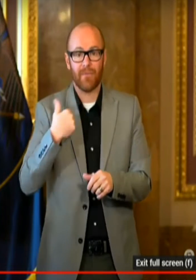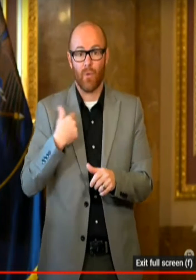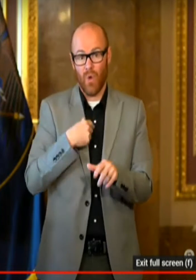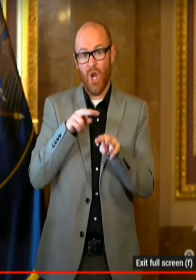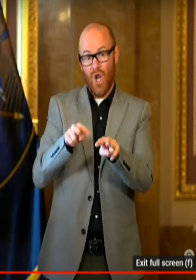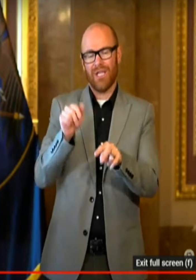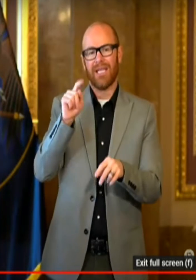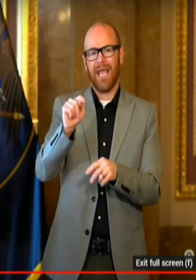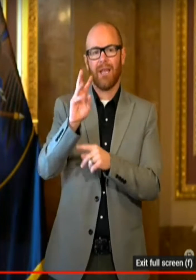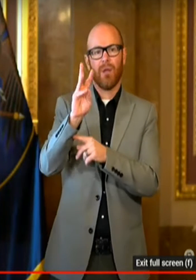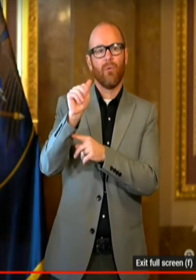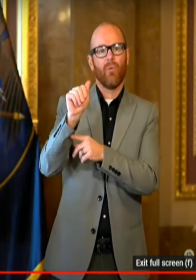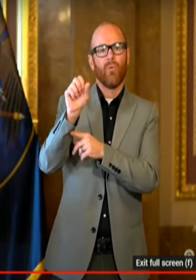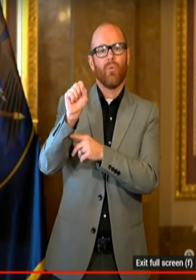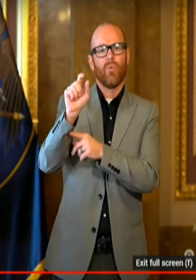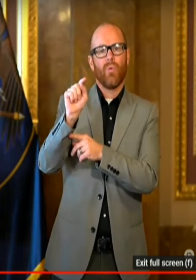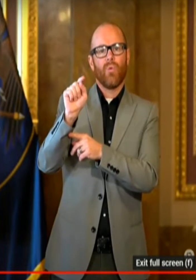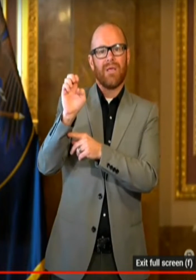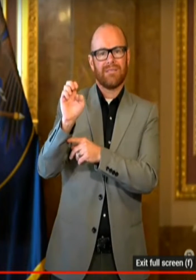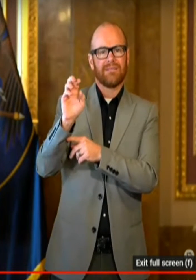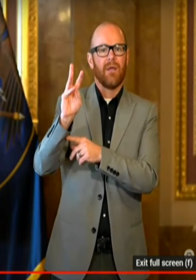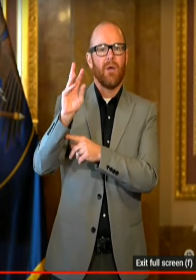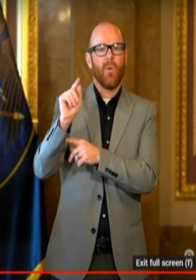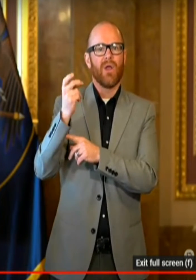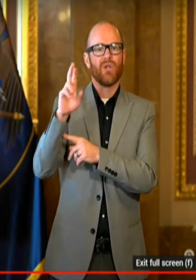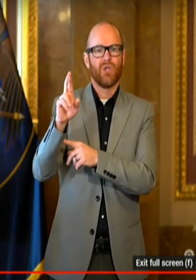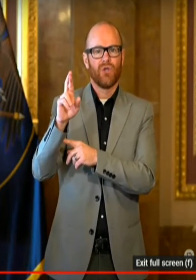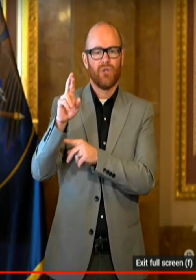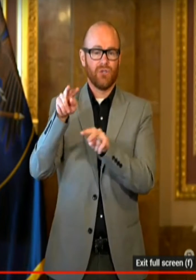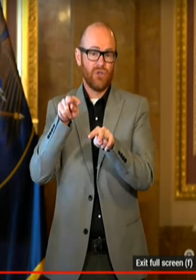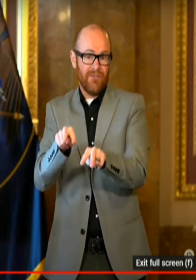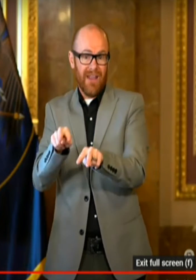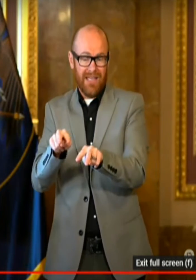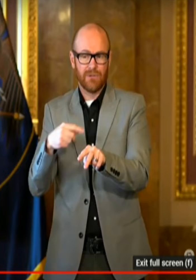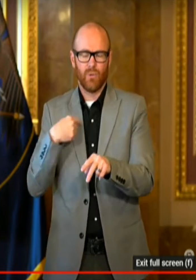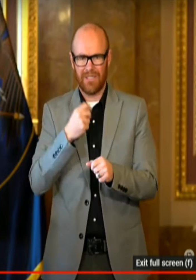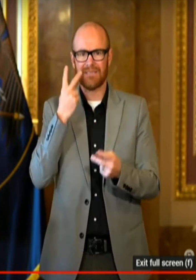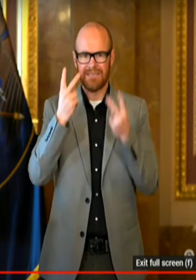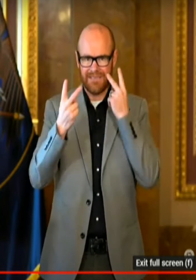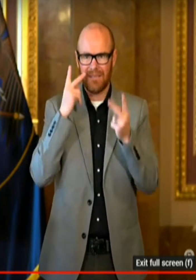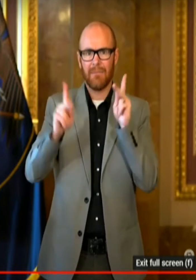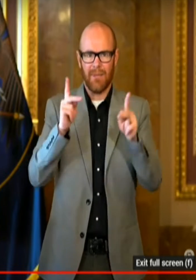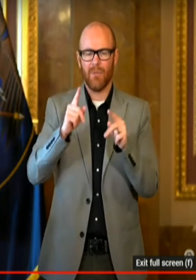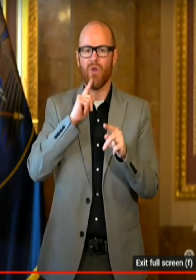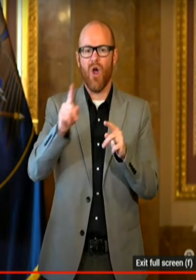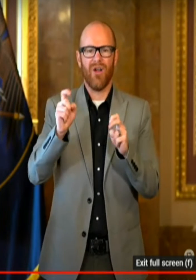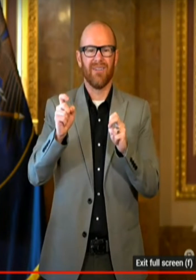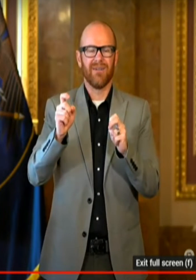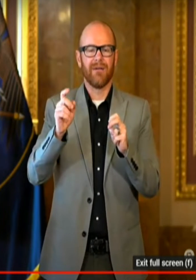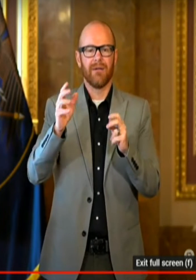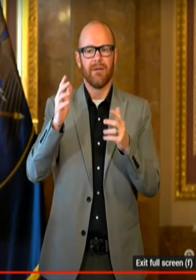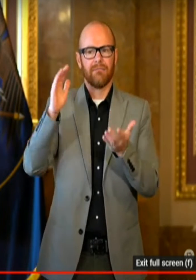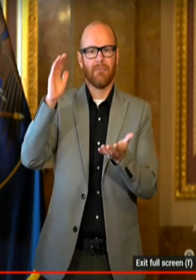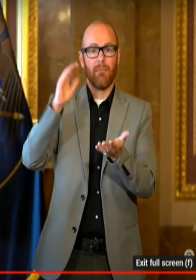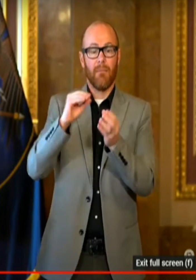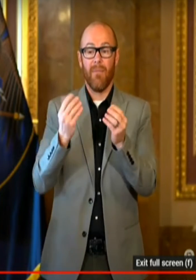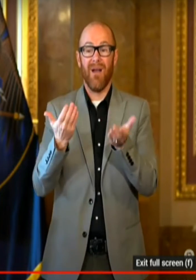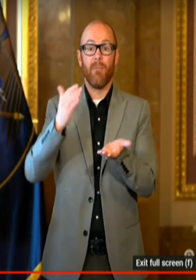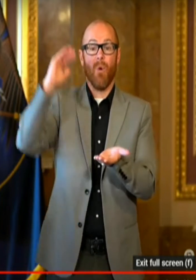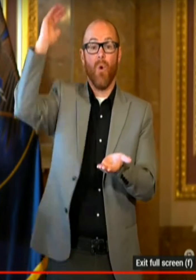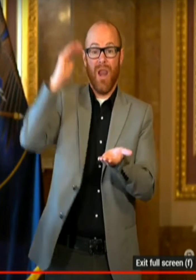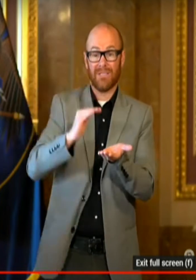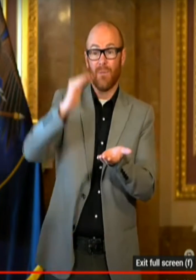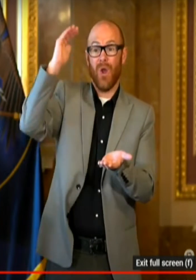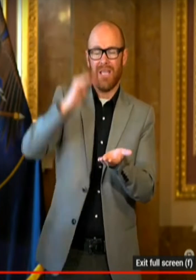working really well in our state, where we can see are cases having more people shedding the virus or are they having less, meaning there's more or less